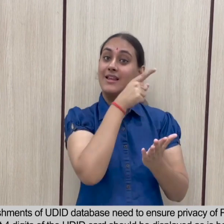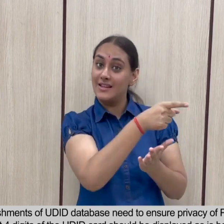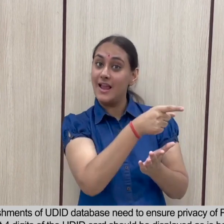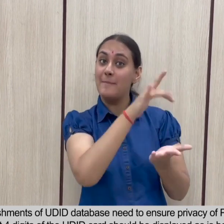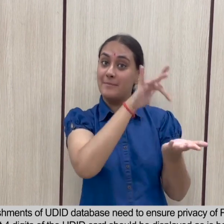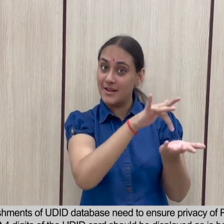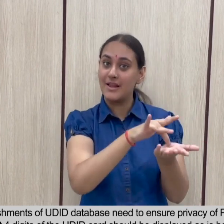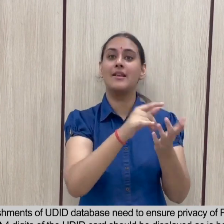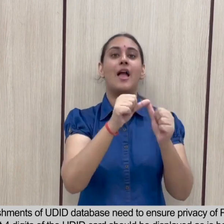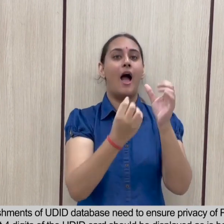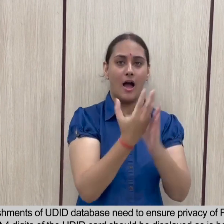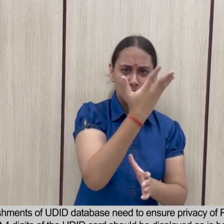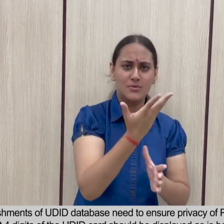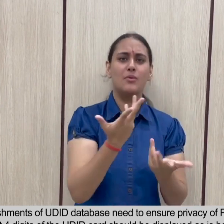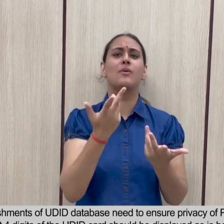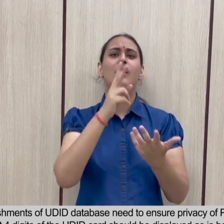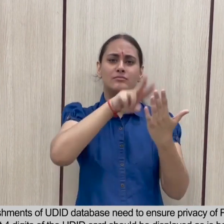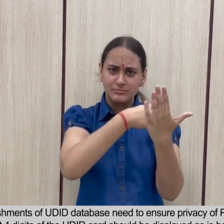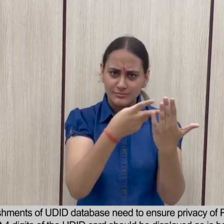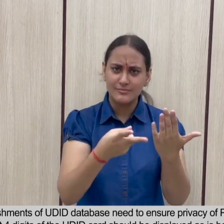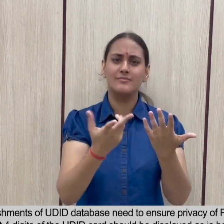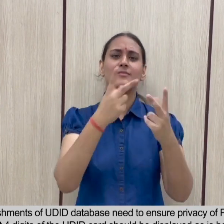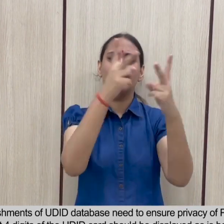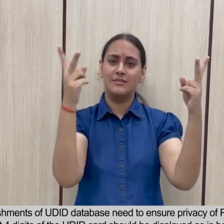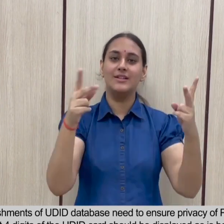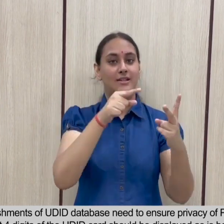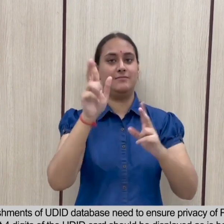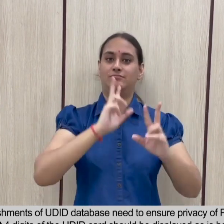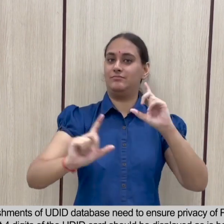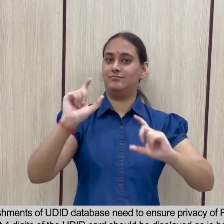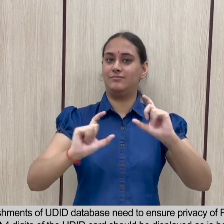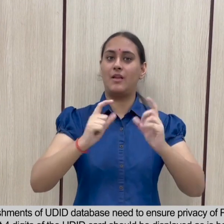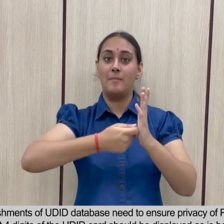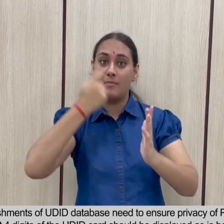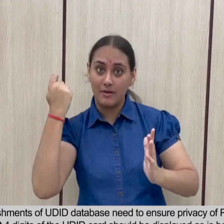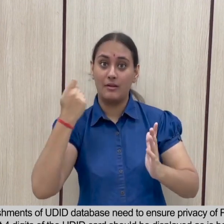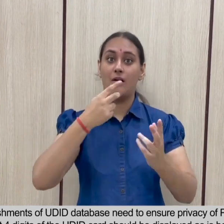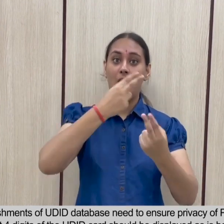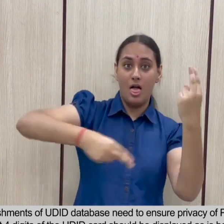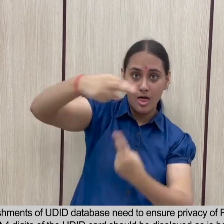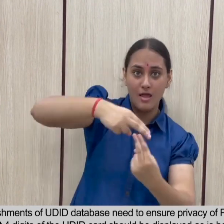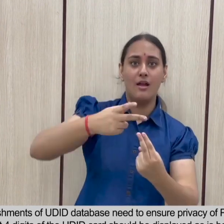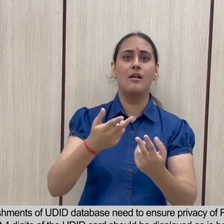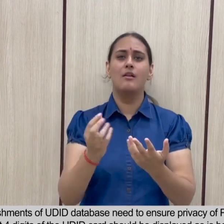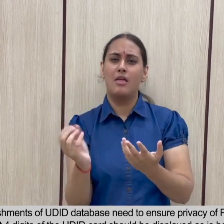need to ensure privacy of PWDs while disseminating information.